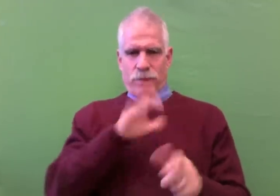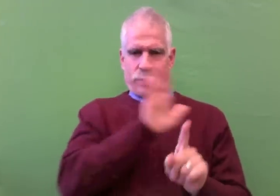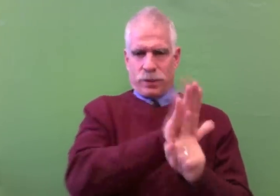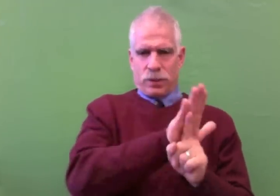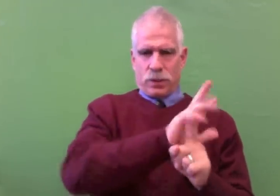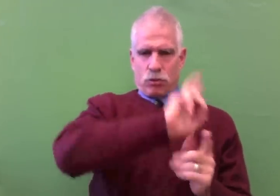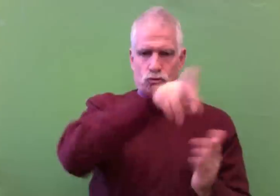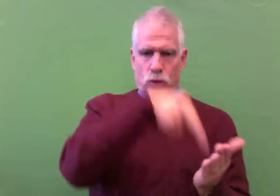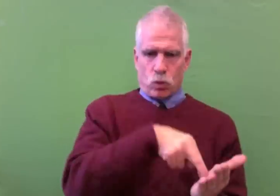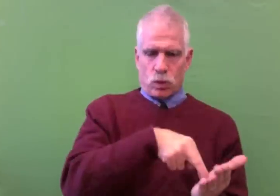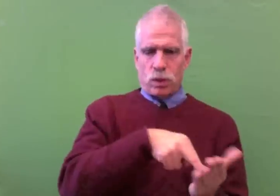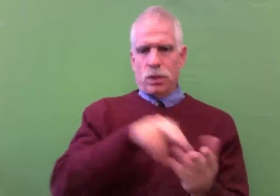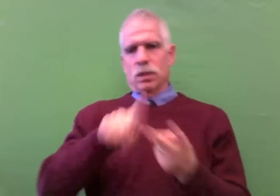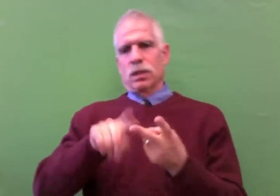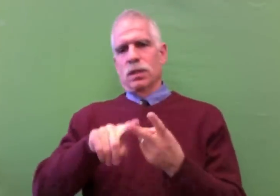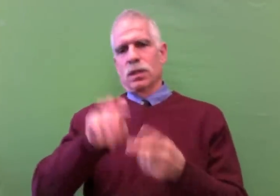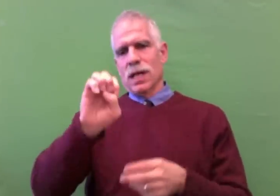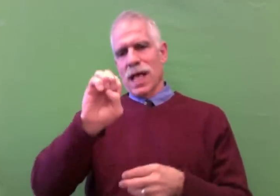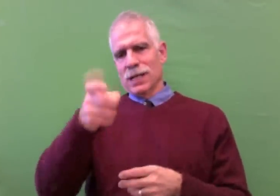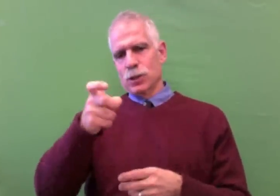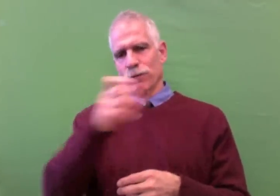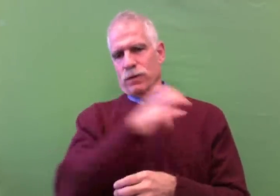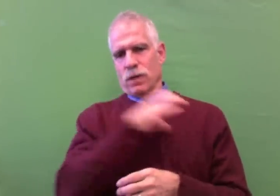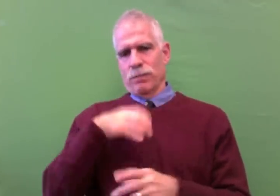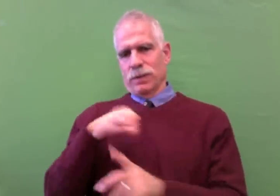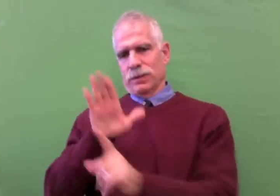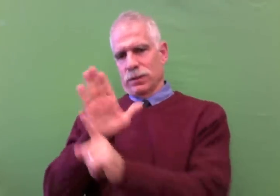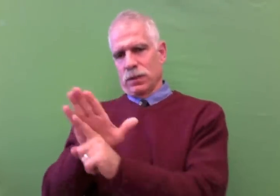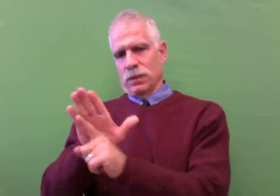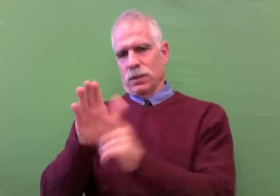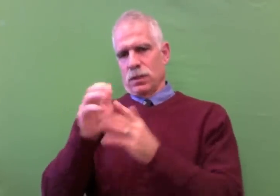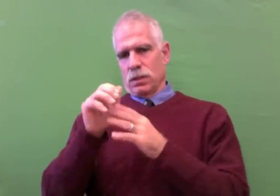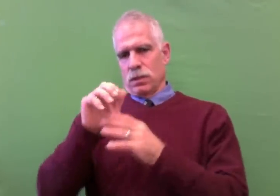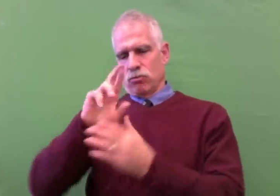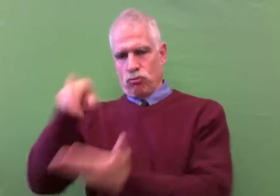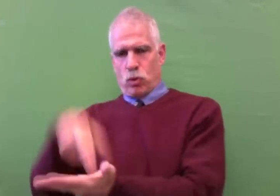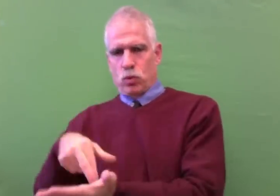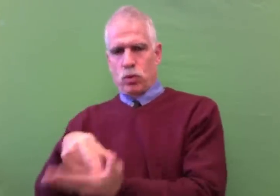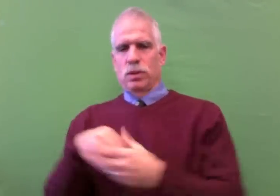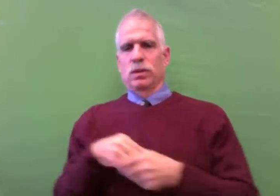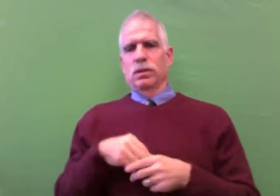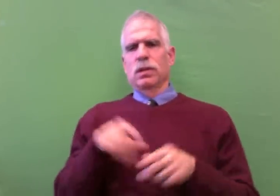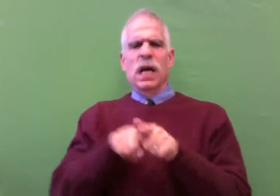identifying the steering committee's roles and the executive committee's roles.